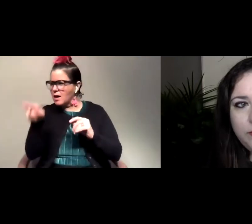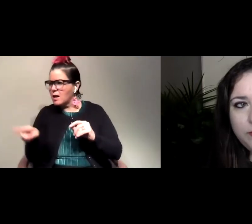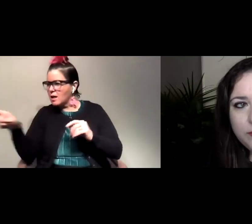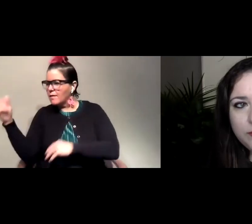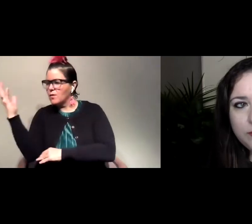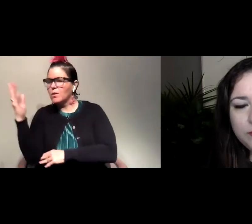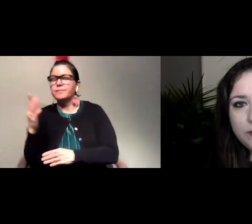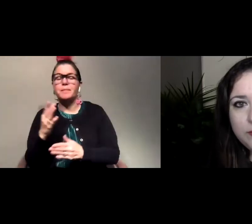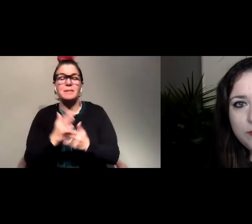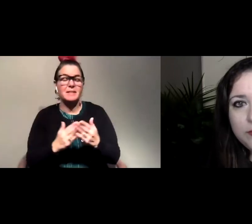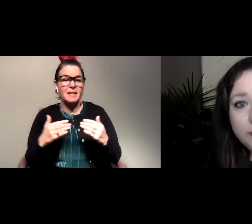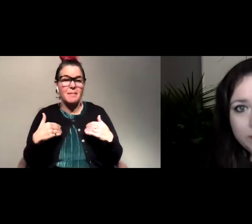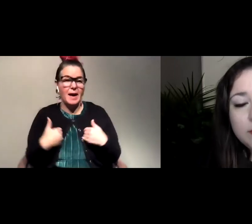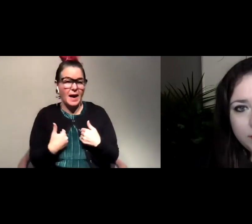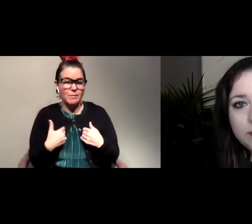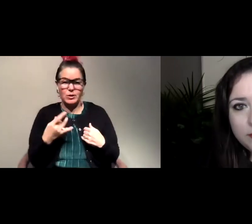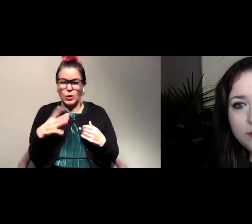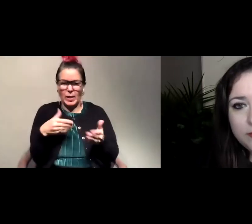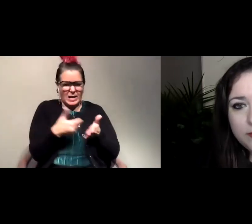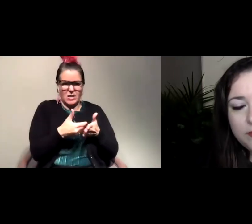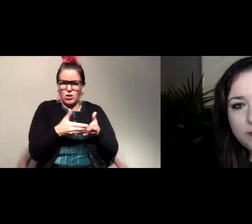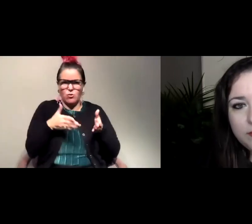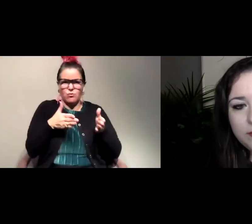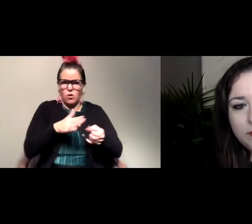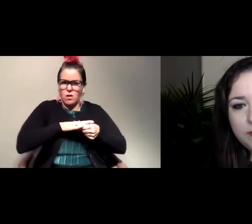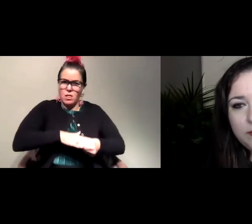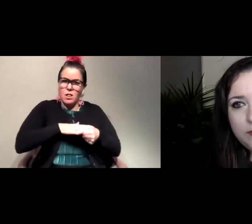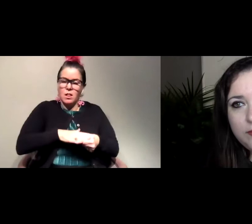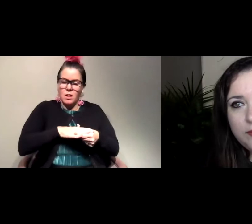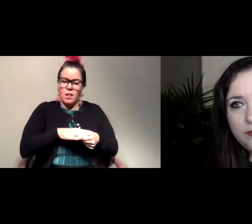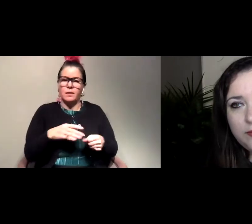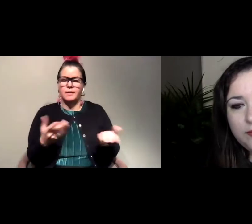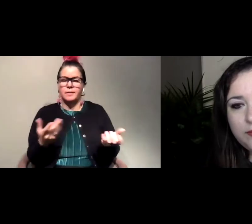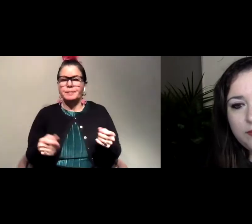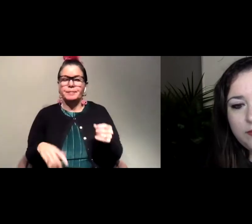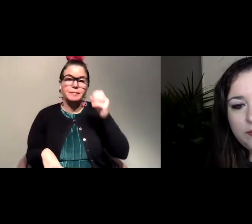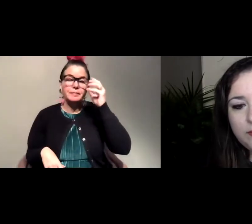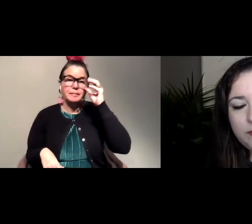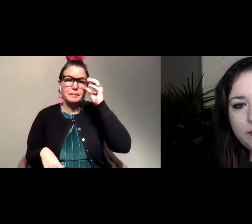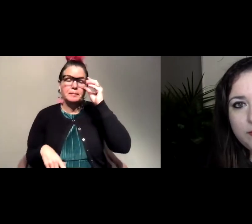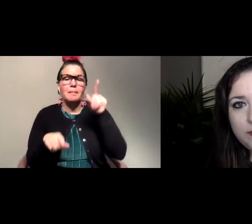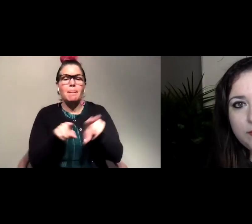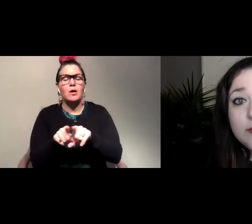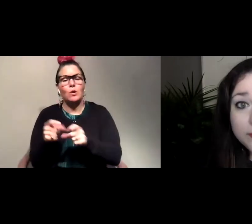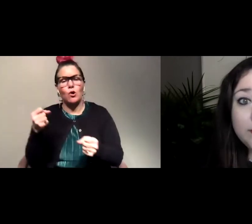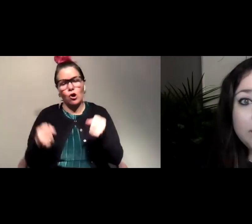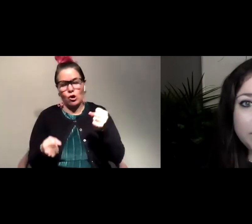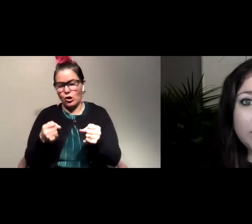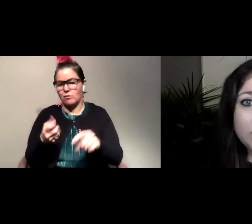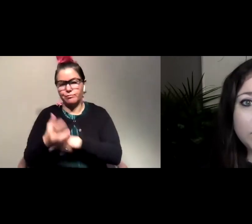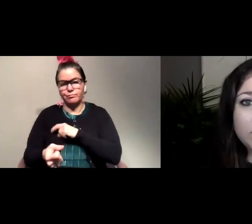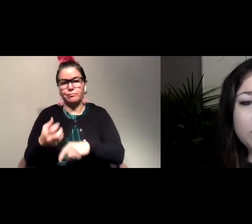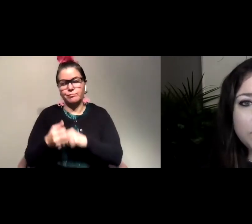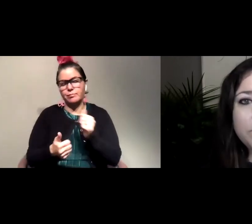don't like that edge habitat they just that really stresses them out and then there's also the threat of cars on the roads and